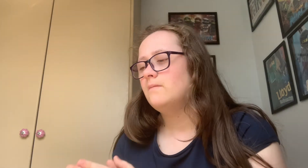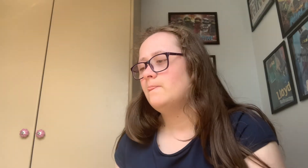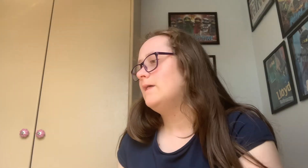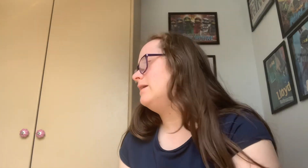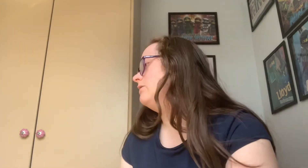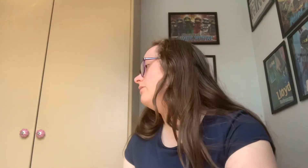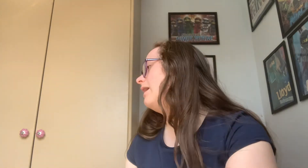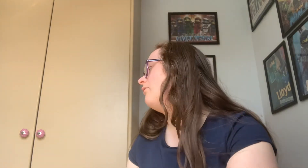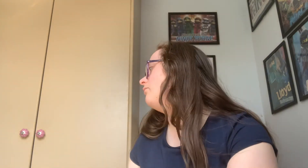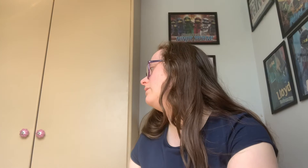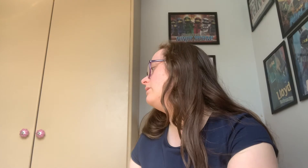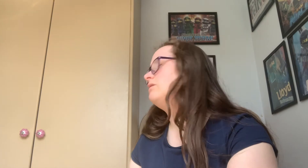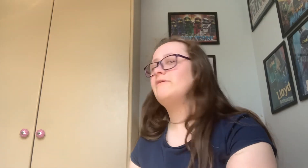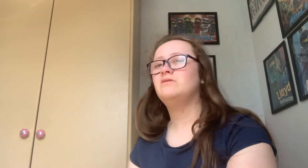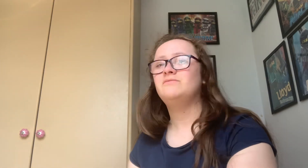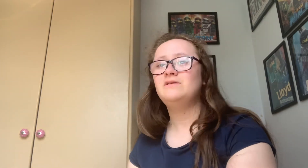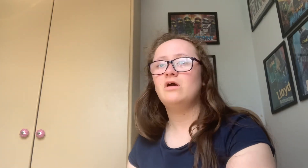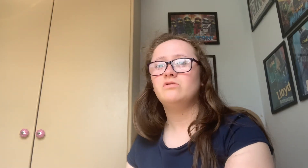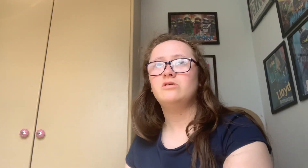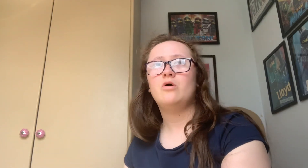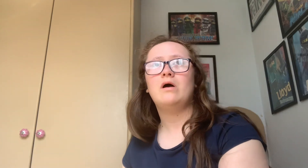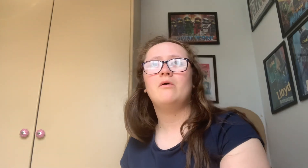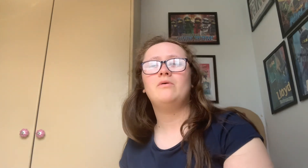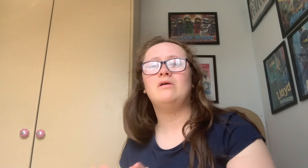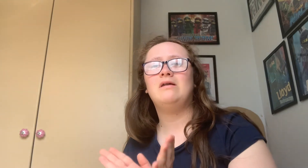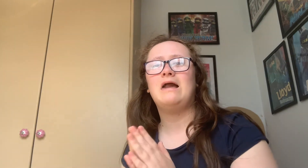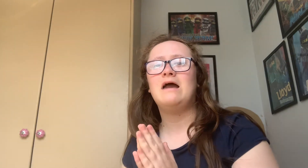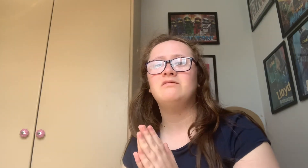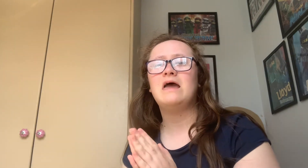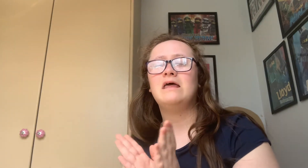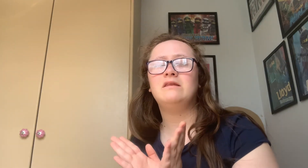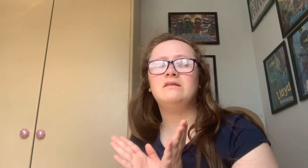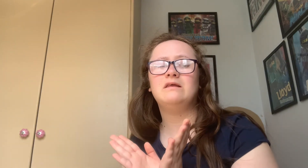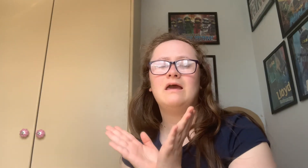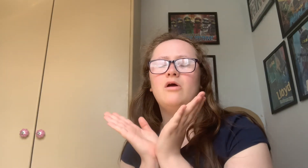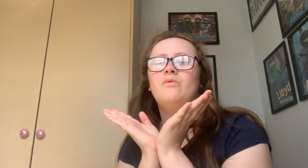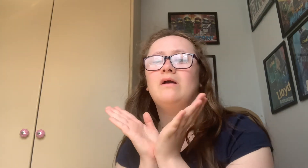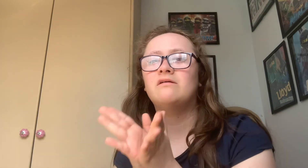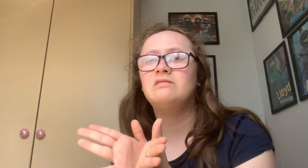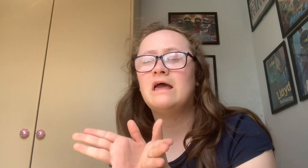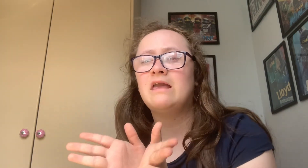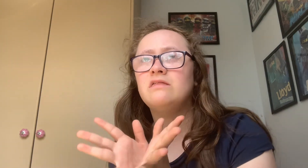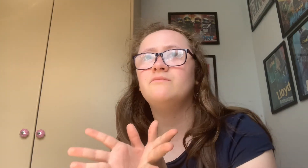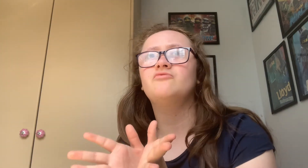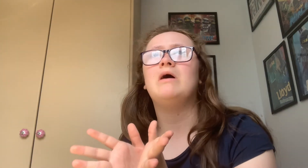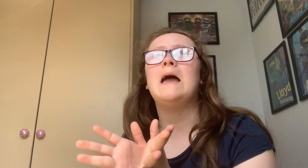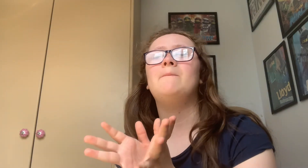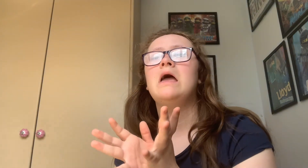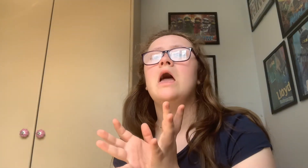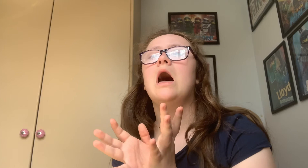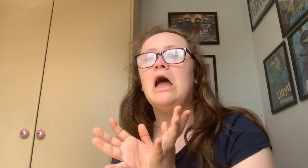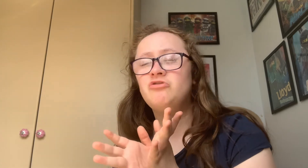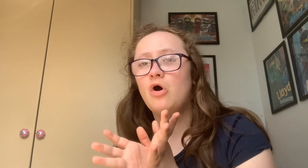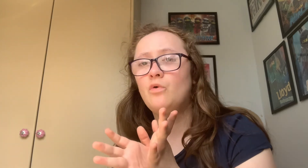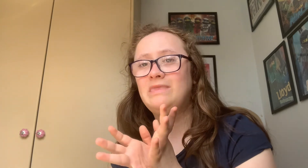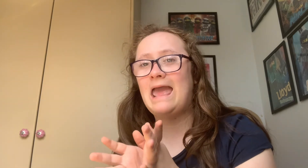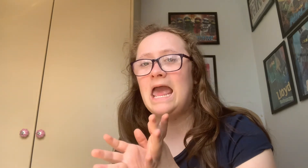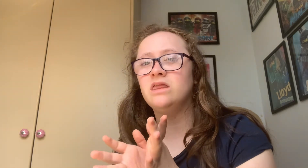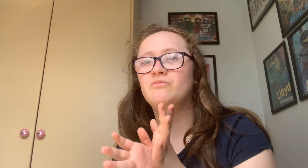But yeah, that's all I wanted to say about this video So I hope you guys and I hope you guys like and subscribe I don't hate me